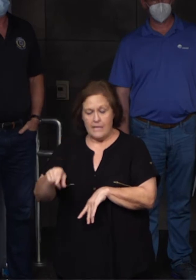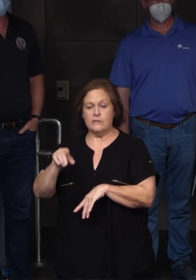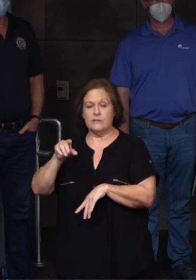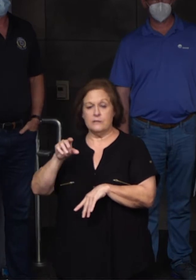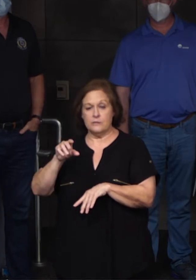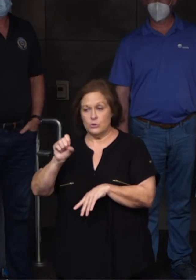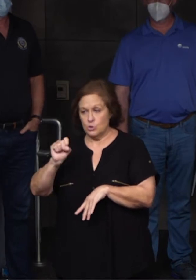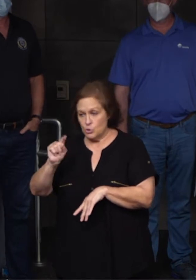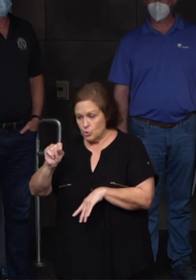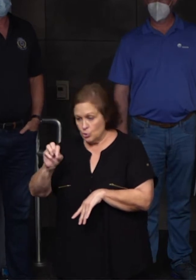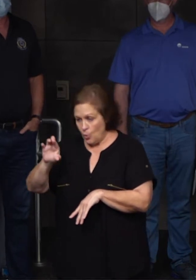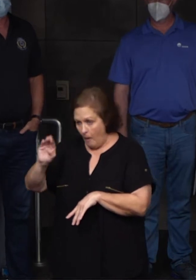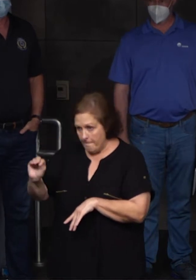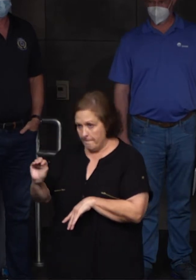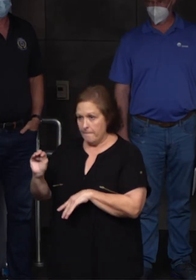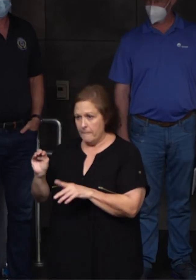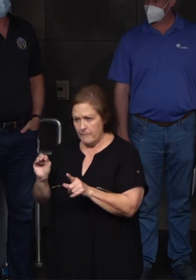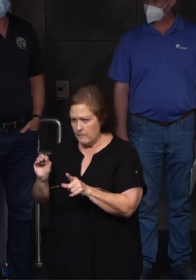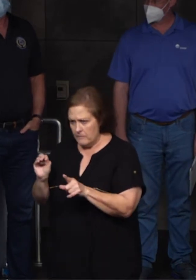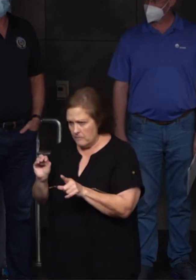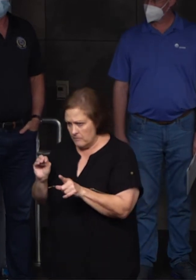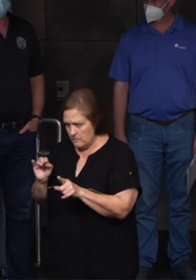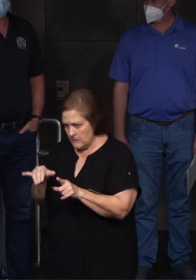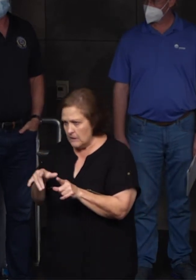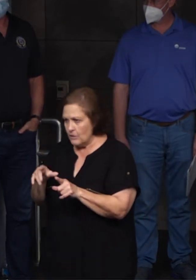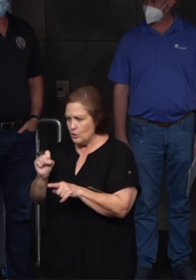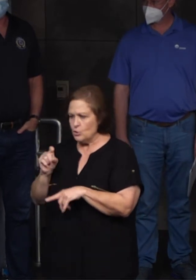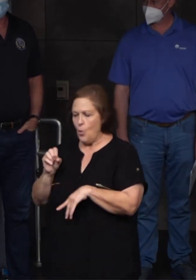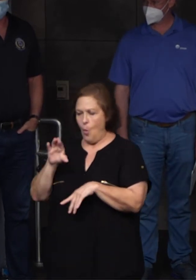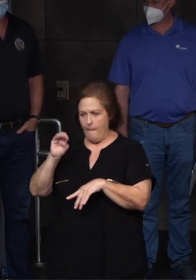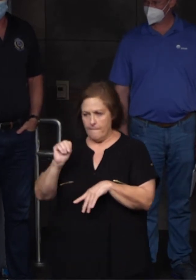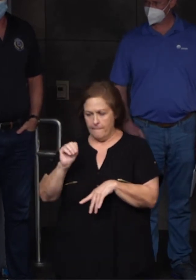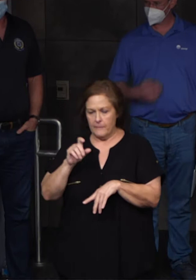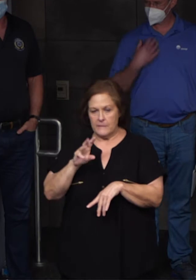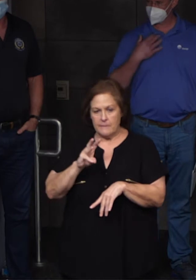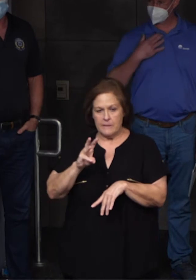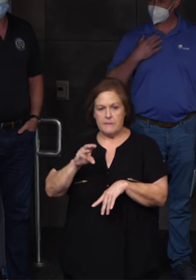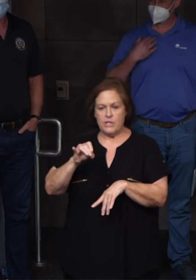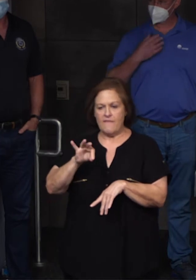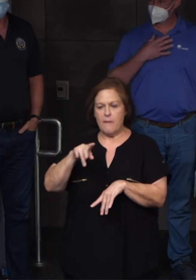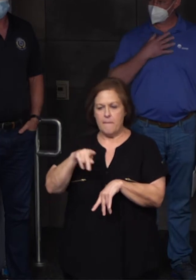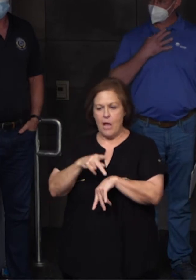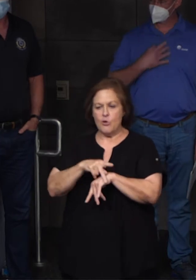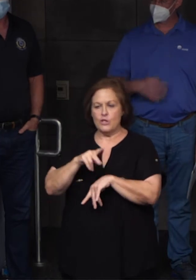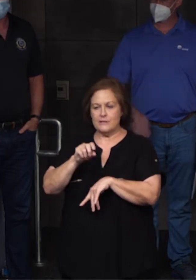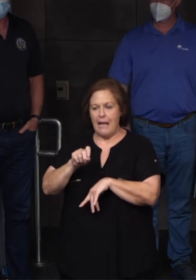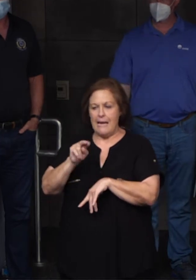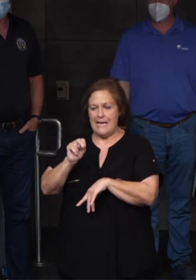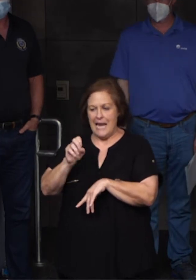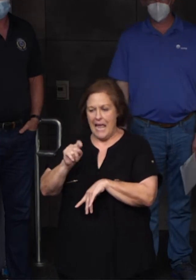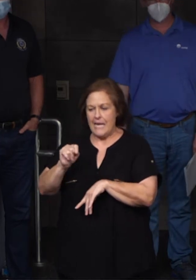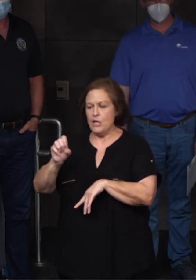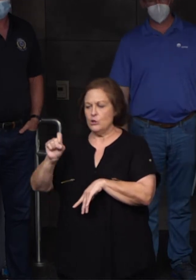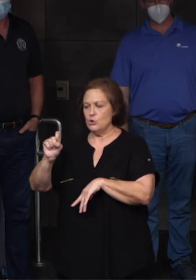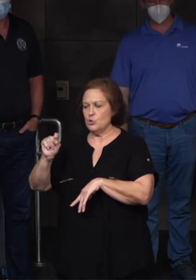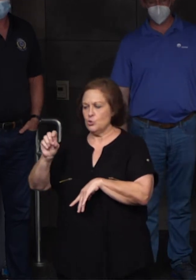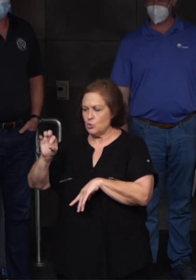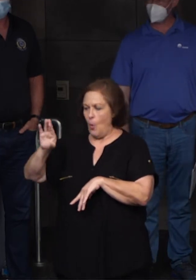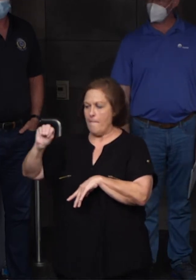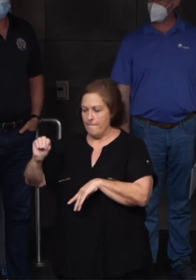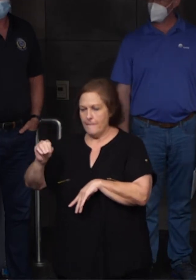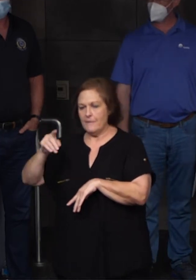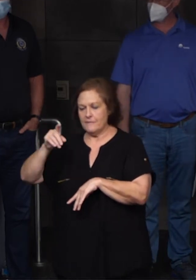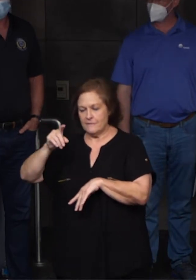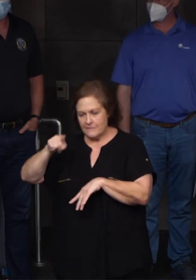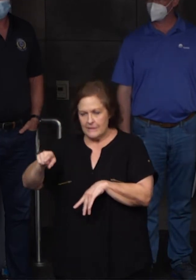Right, Gretchen? It's storm, not plural. Okay, www.jeffparish.net storm. Forward